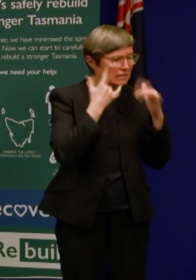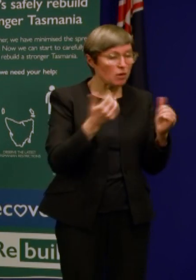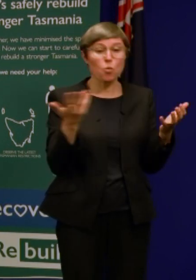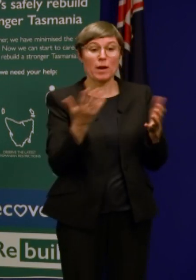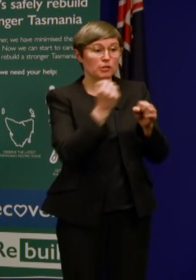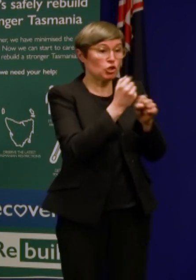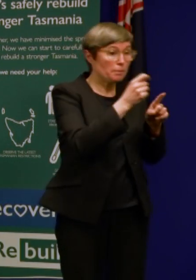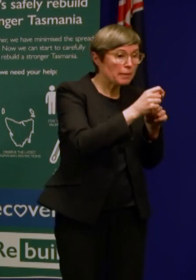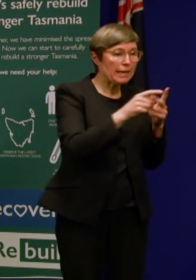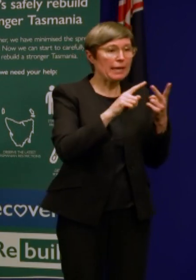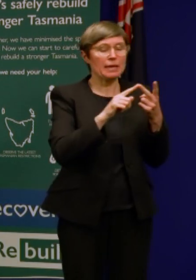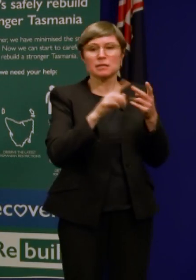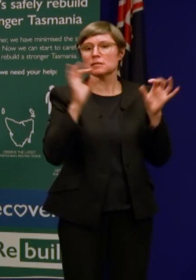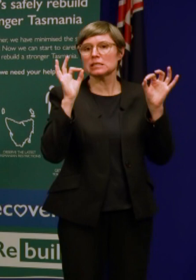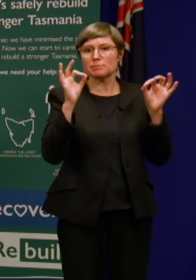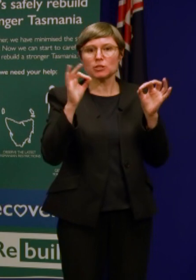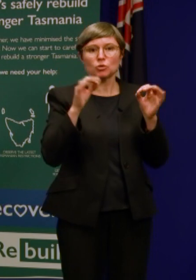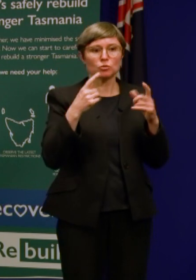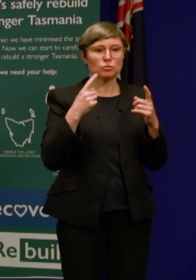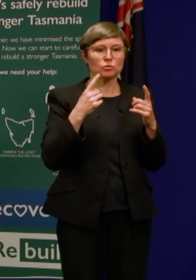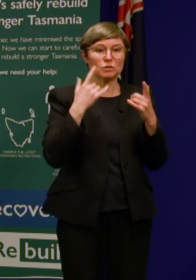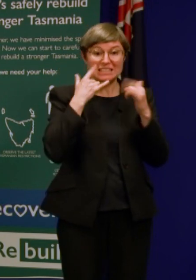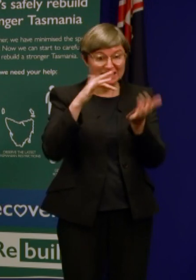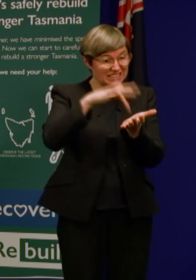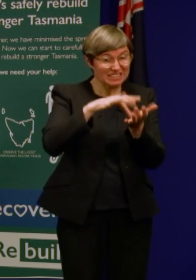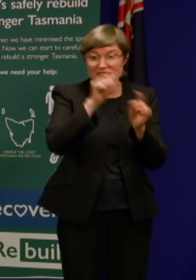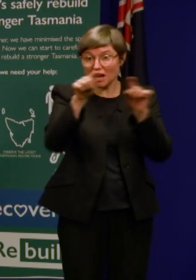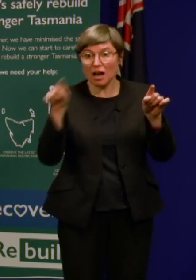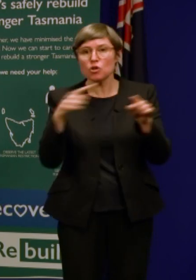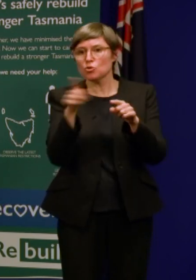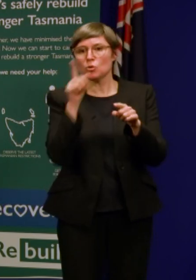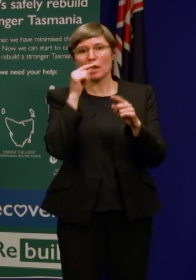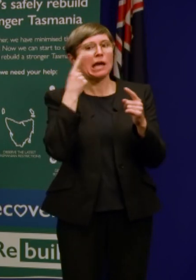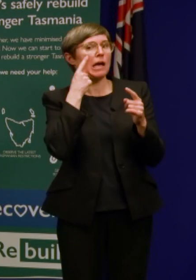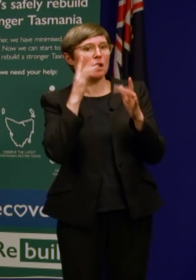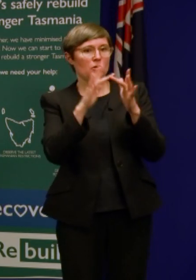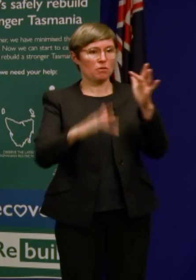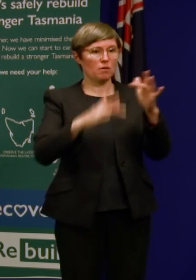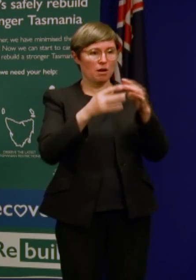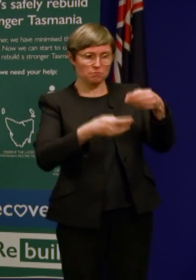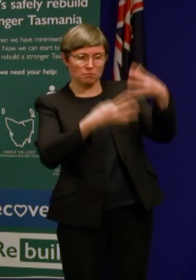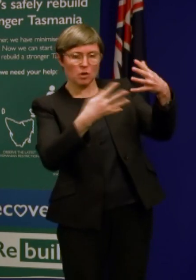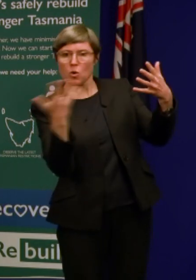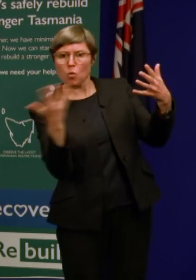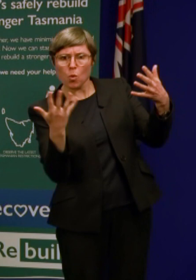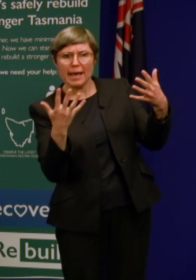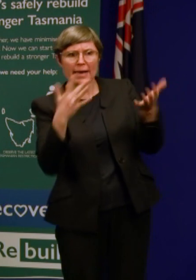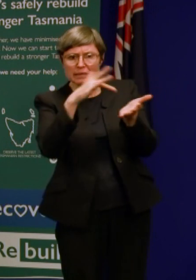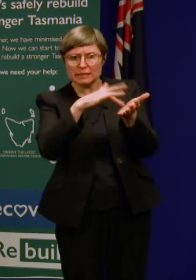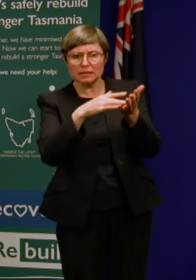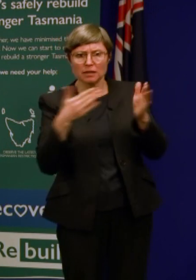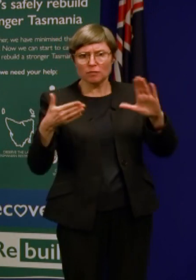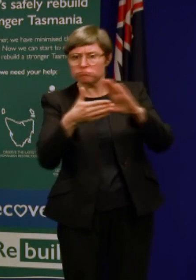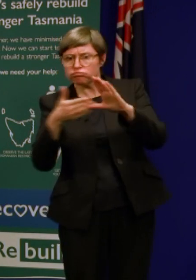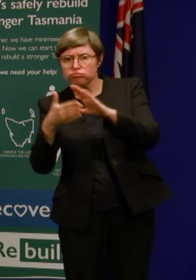clinics, wherever people can go to the website and find the nearest place to get tested. That's the way we're going to pick